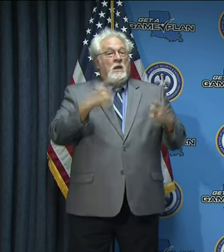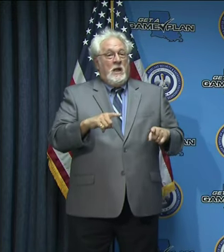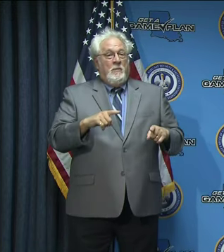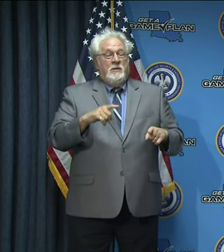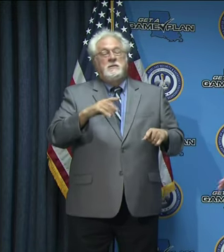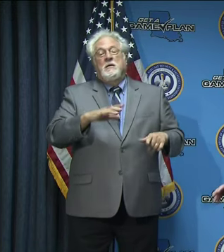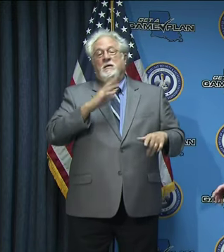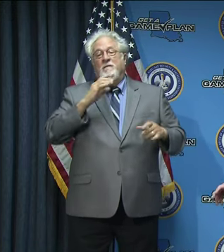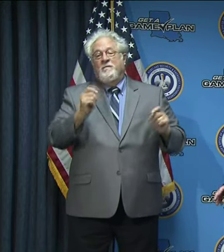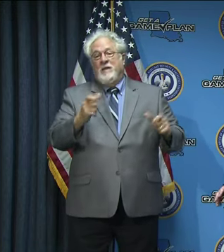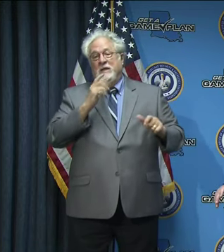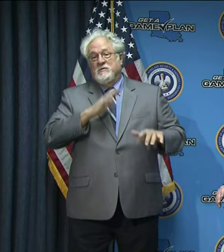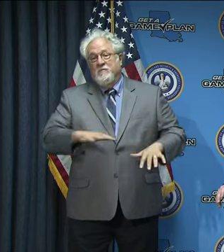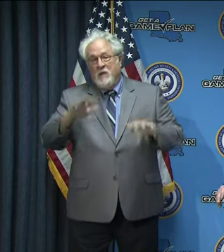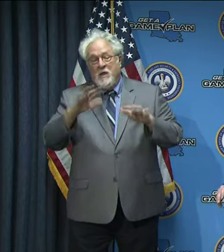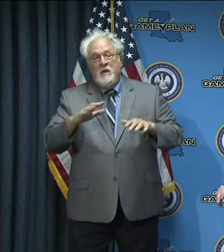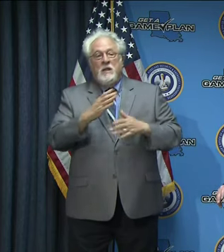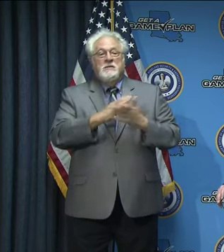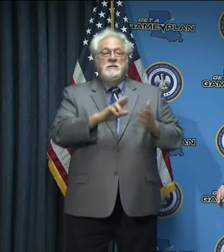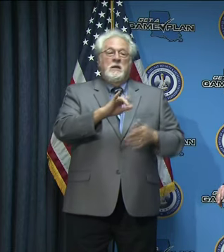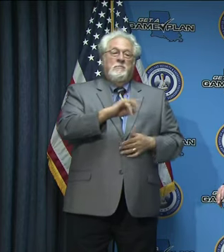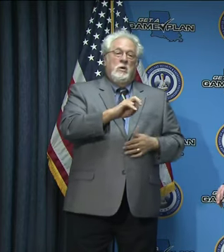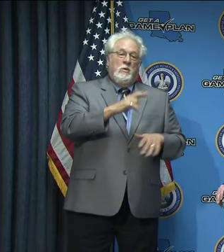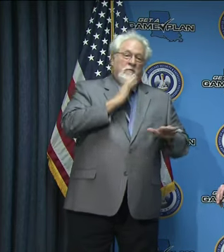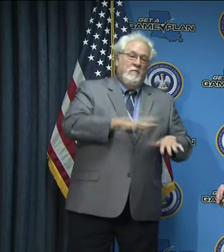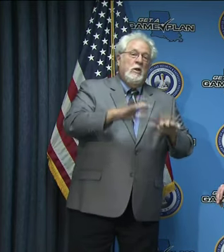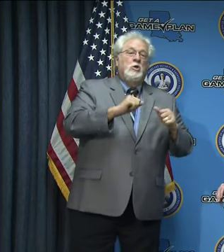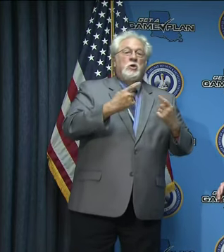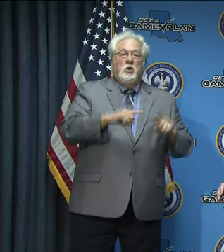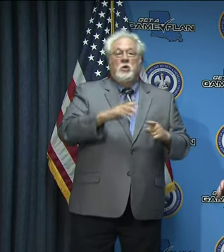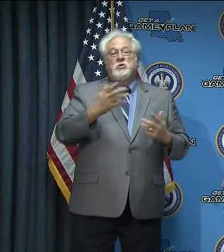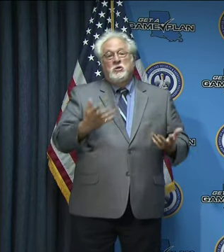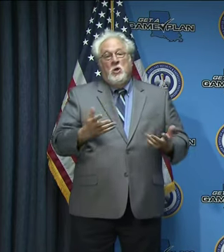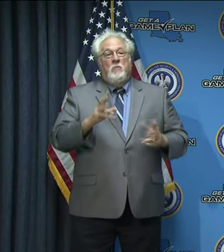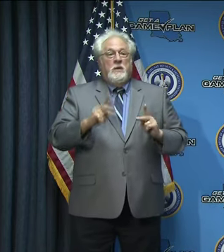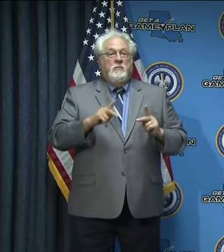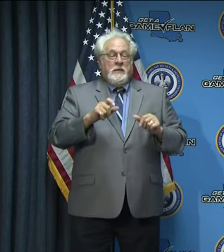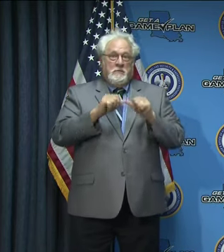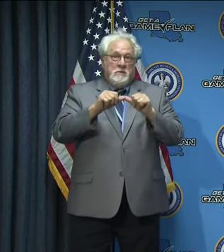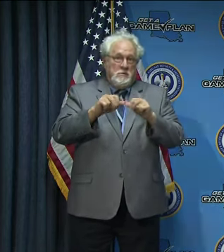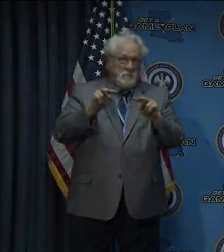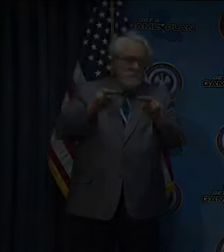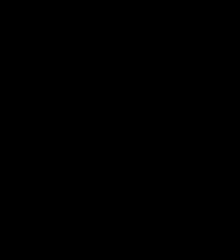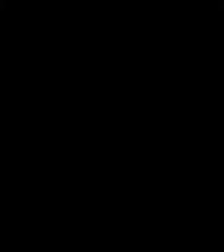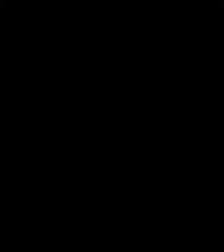flash flooding and some river flooding could occur. So everyone needs to continue to be on guard. very useful. us will be. Let